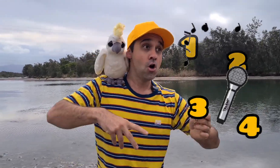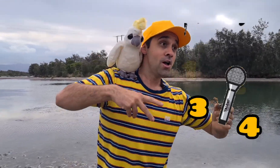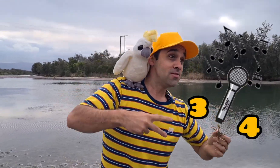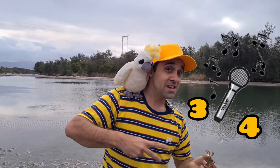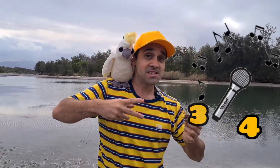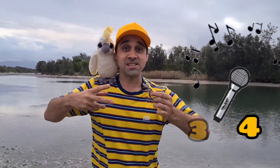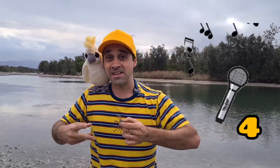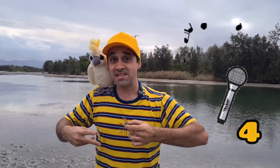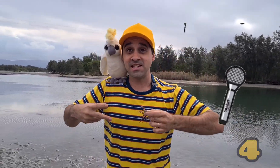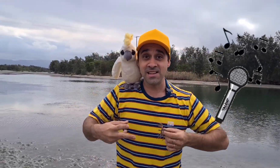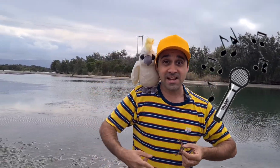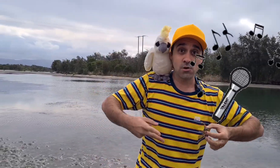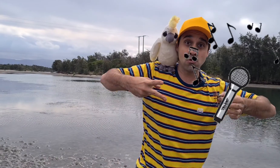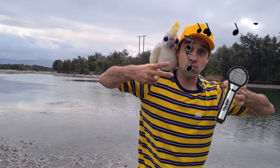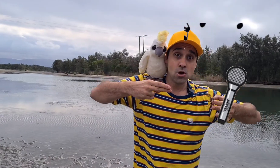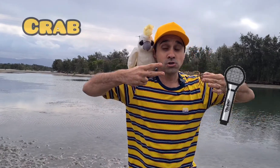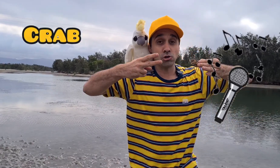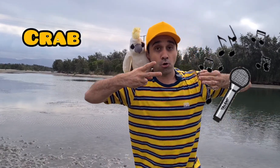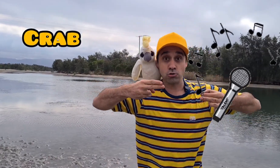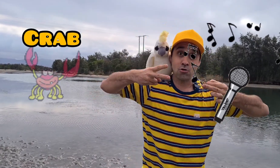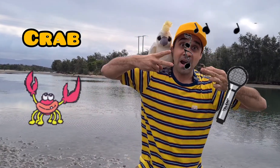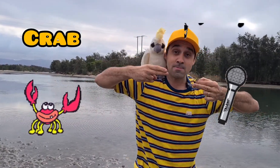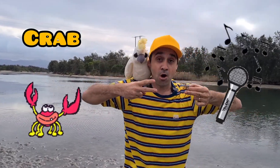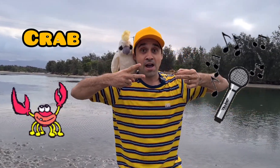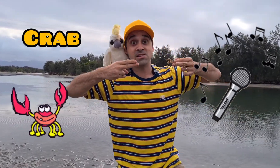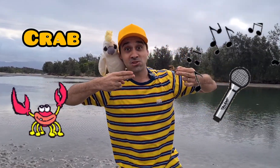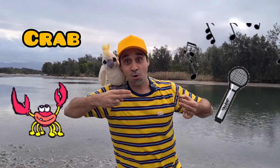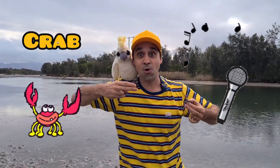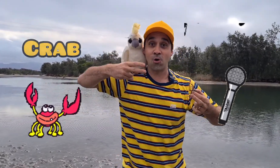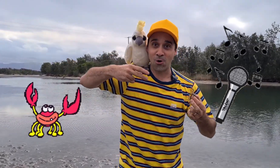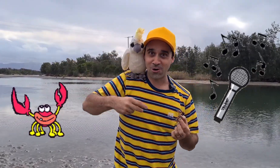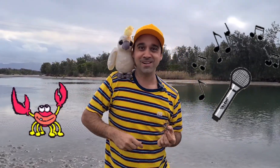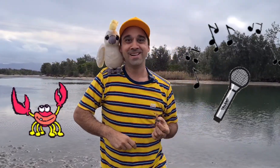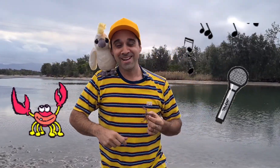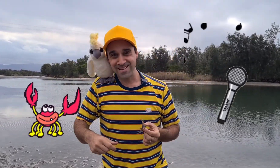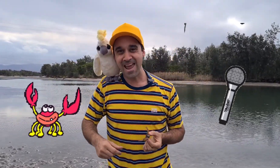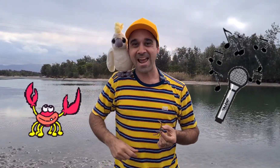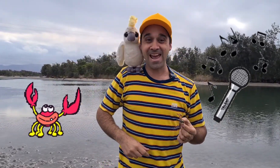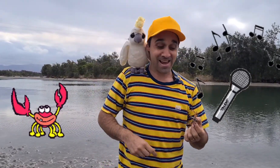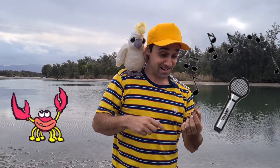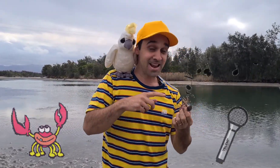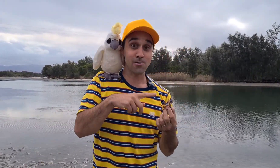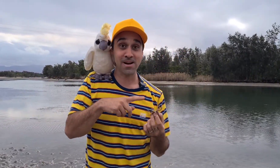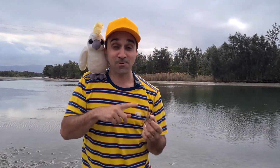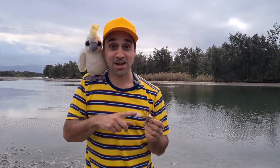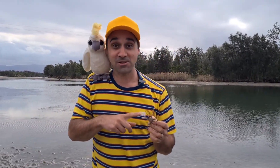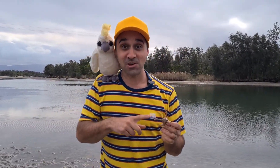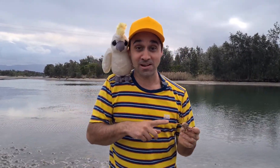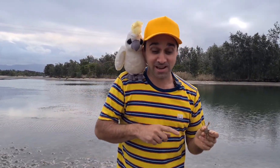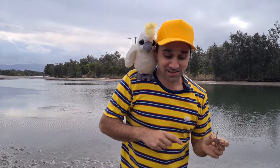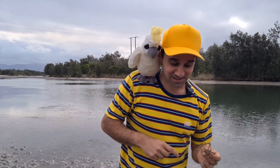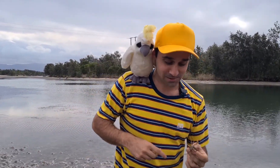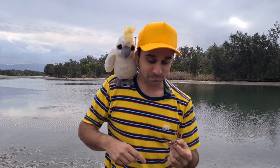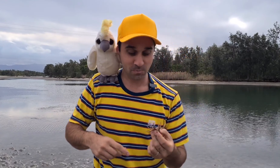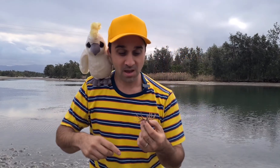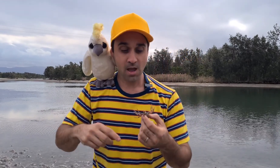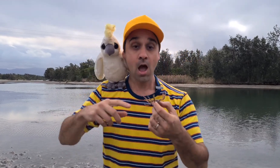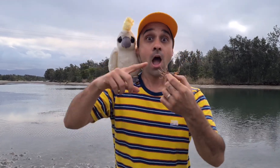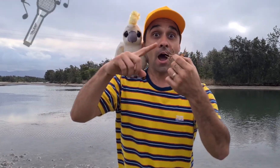This is the little soldier crab I saw. Yeah. Now ready for the other side, kids? A